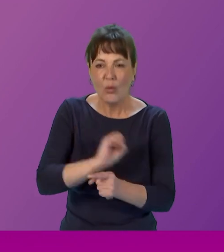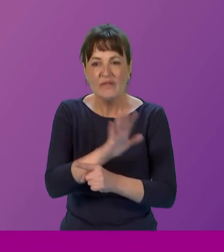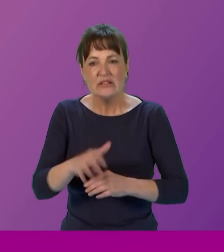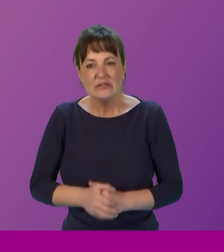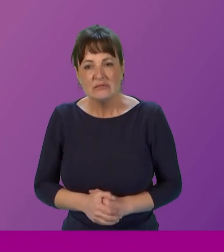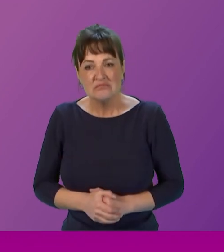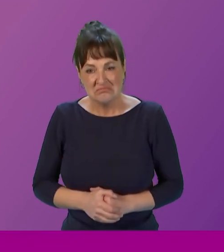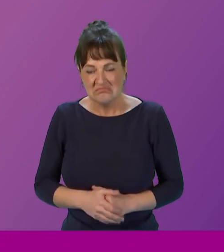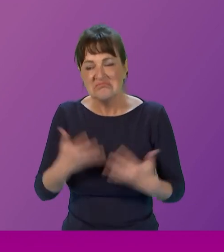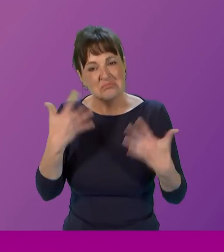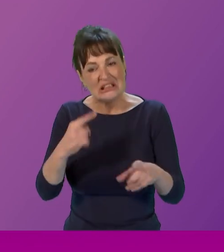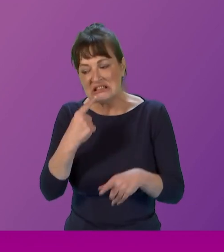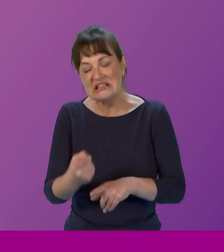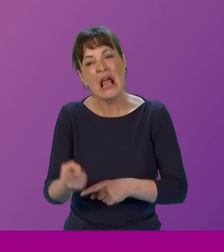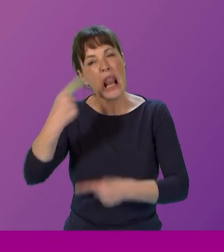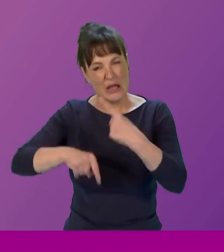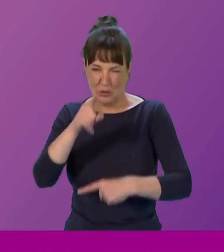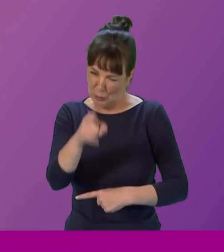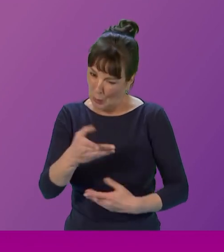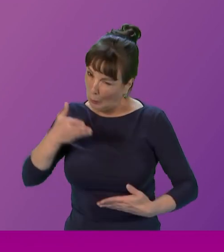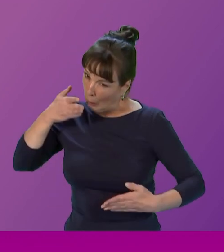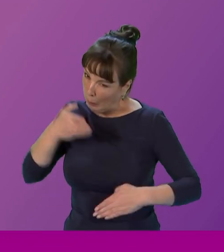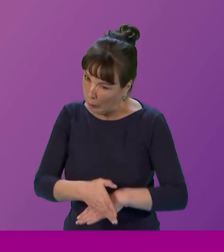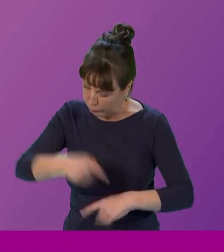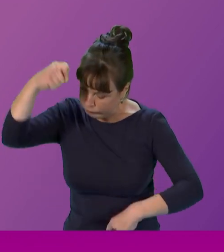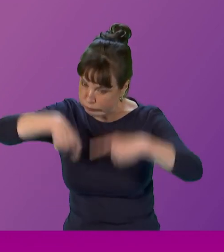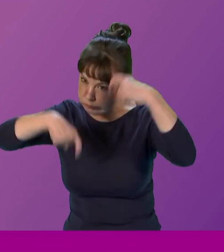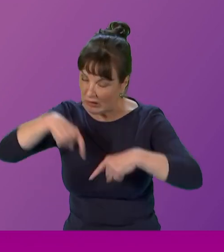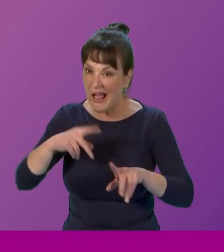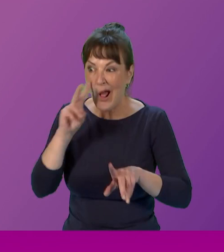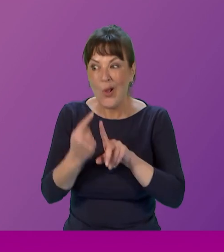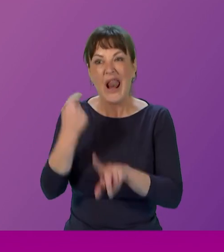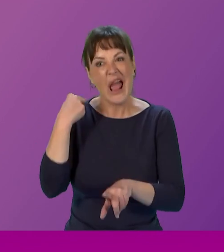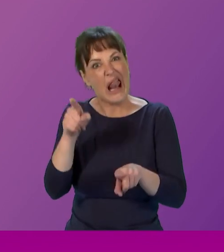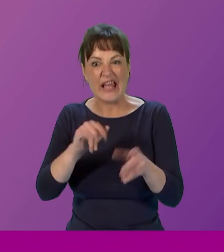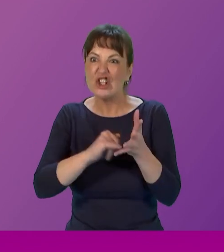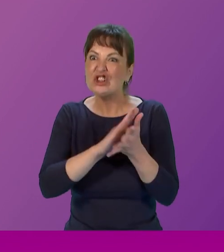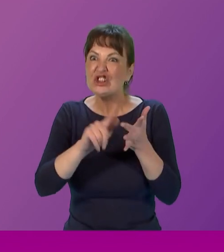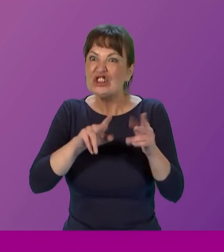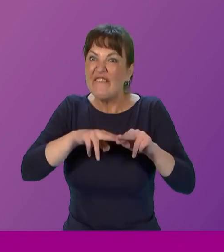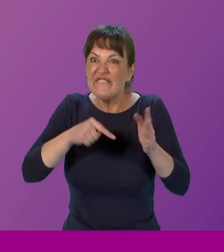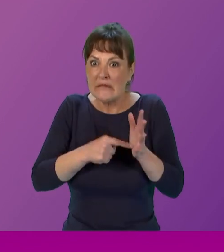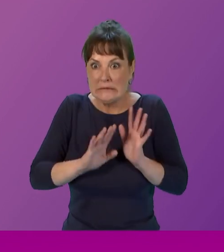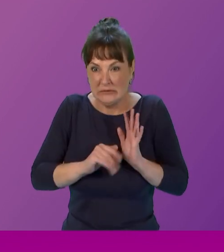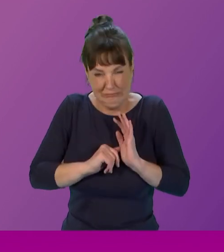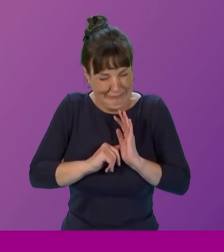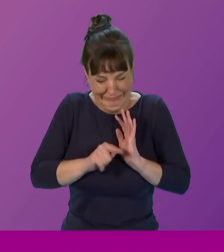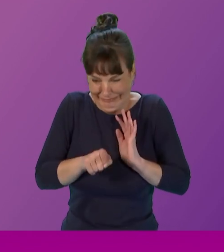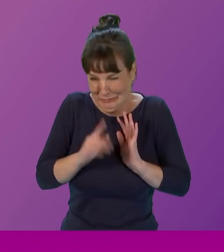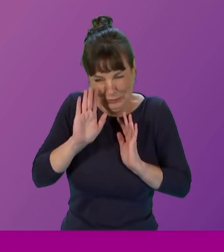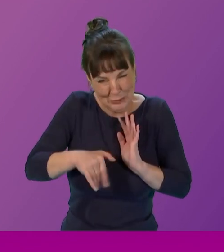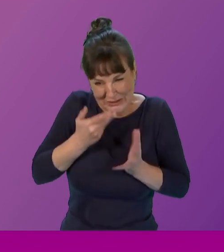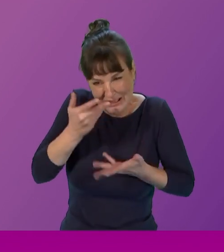I said it last year that you put in a shift. Upon reflection, that doesn't come anywhere near describing